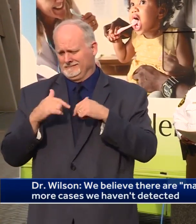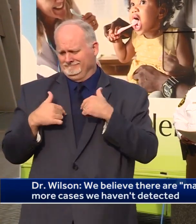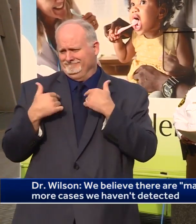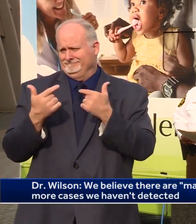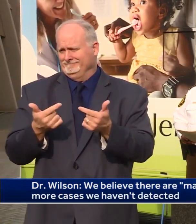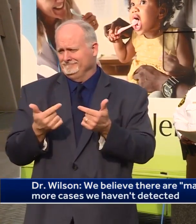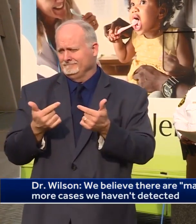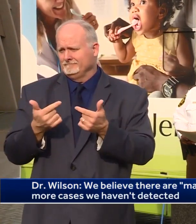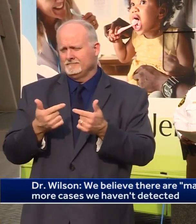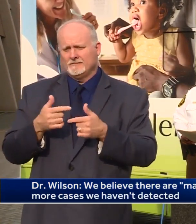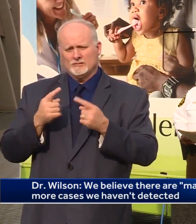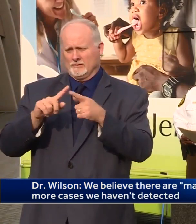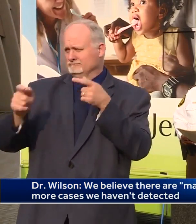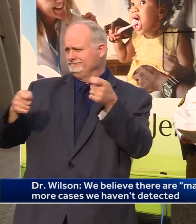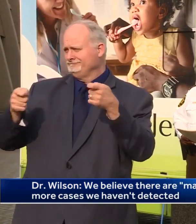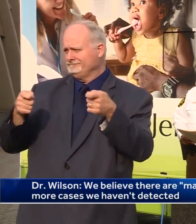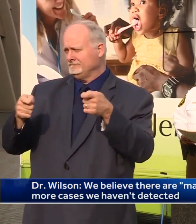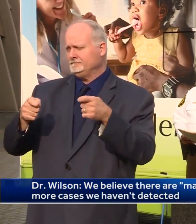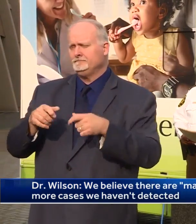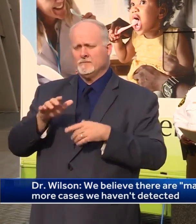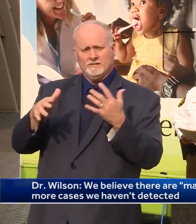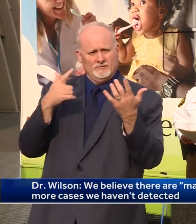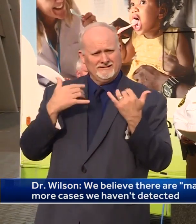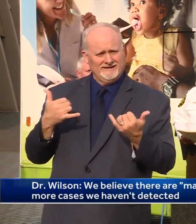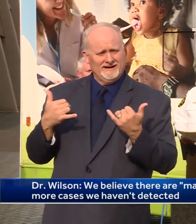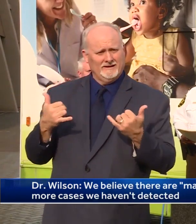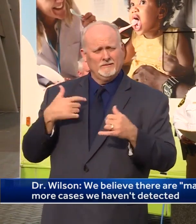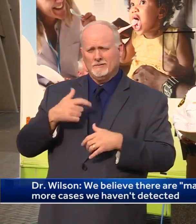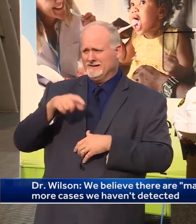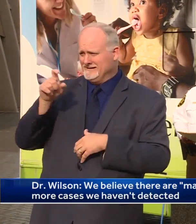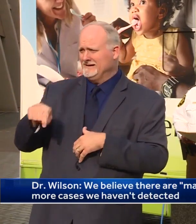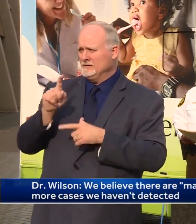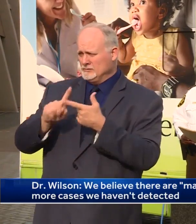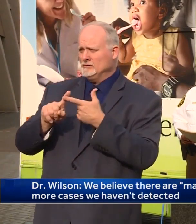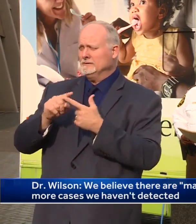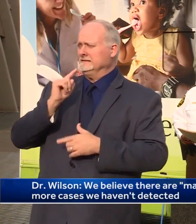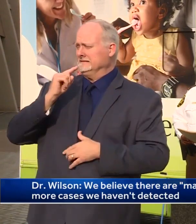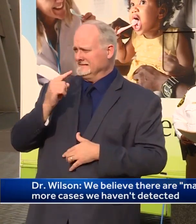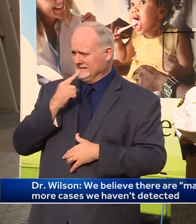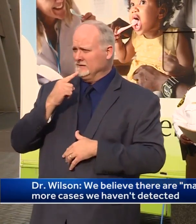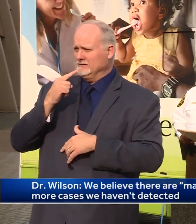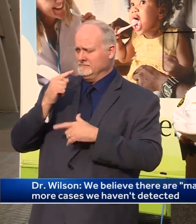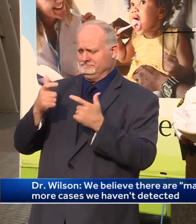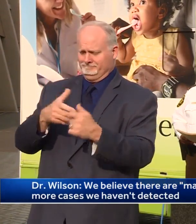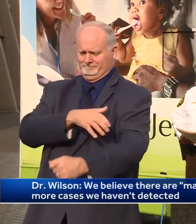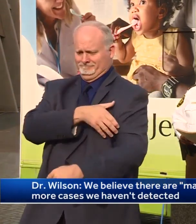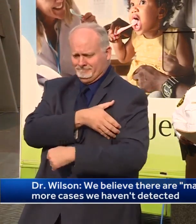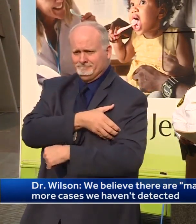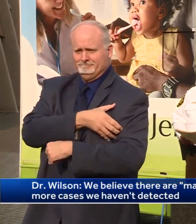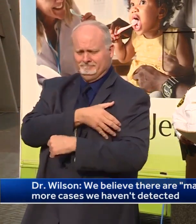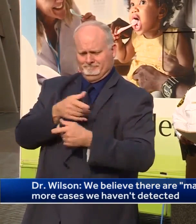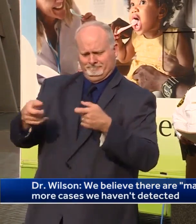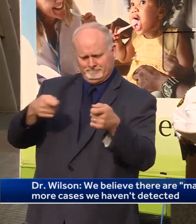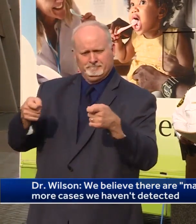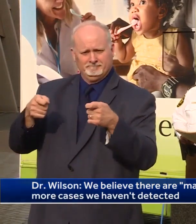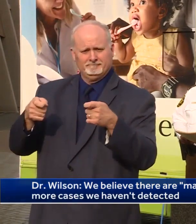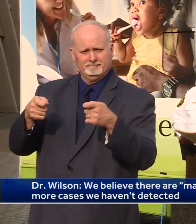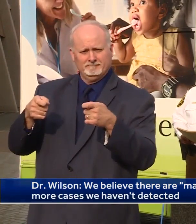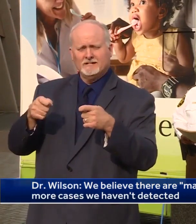to contain this. So in the meantime, we need to take drastic efforts to avoid